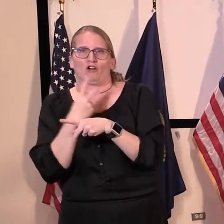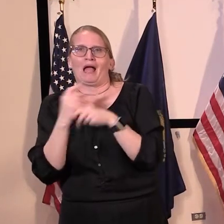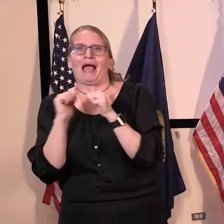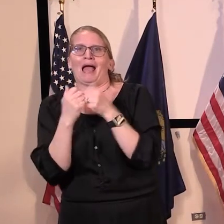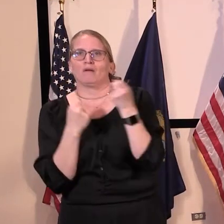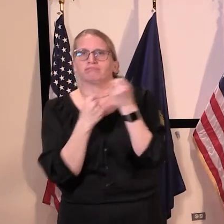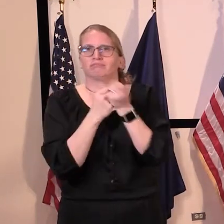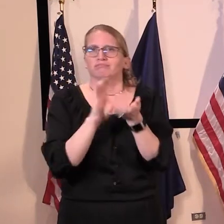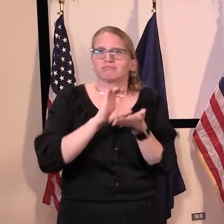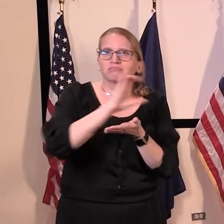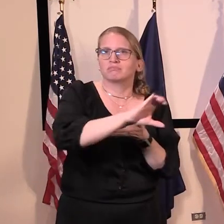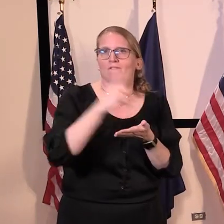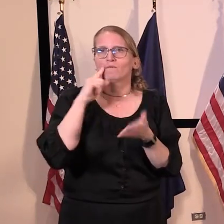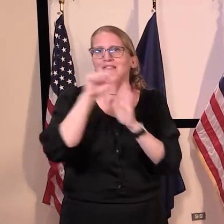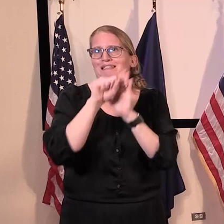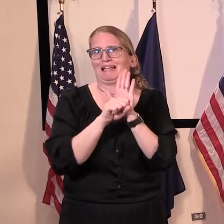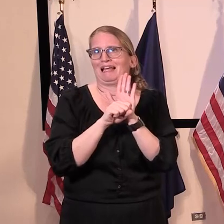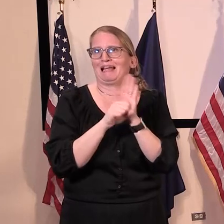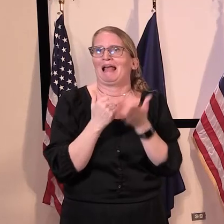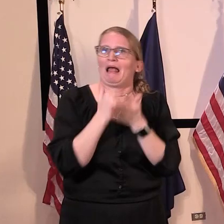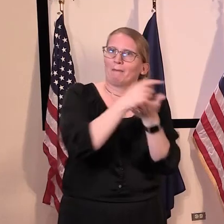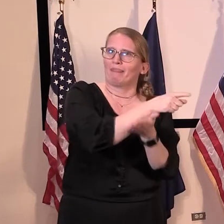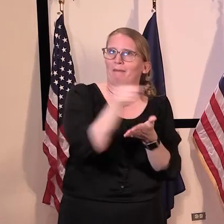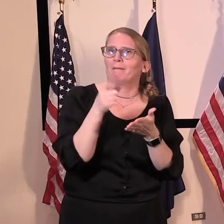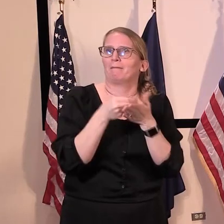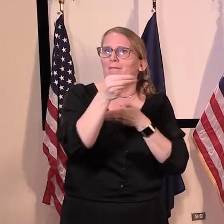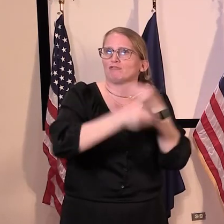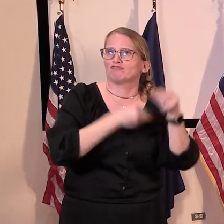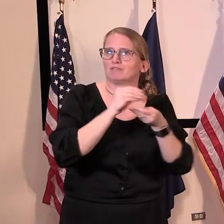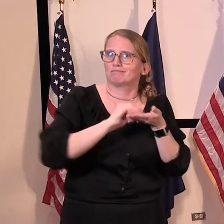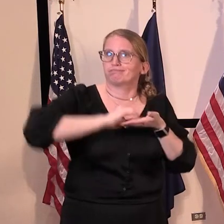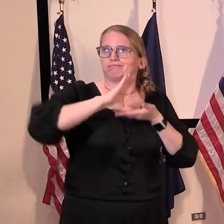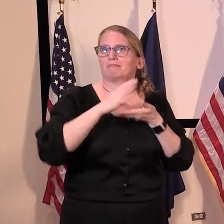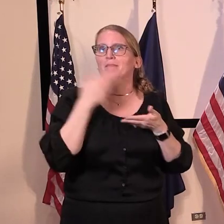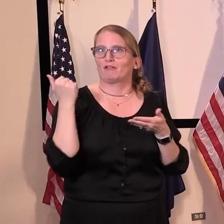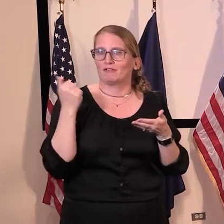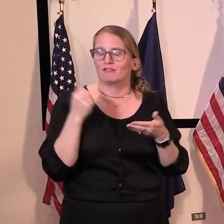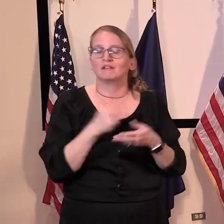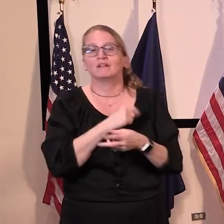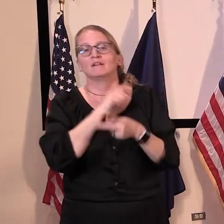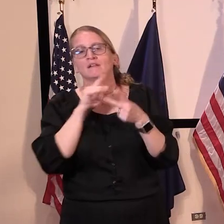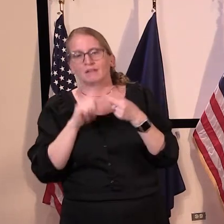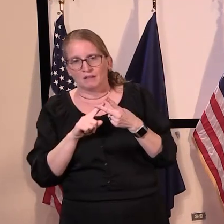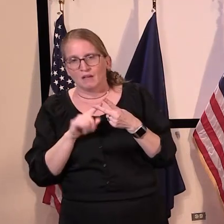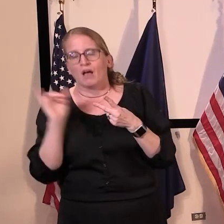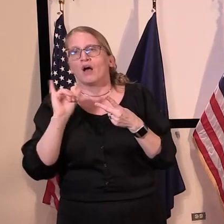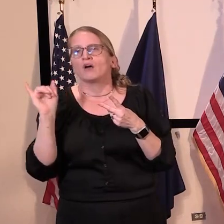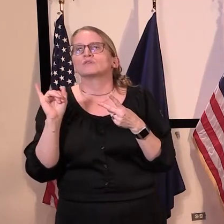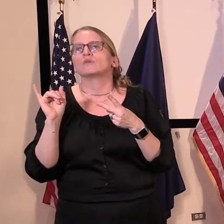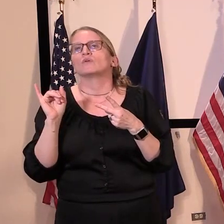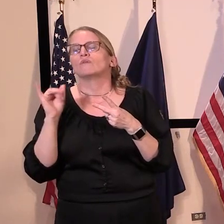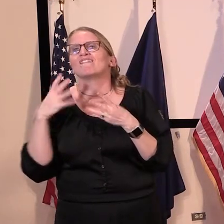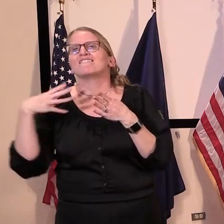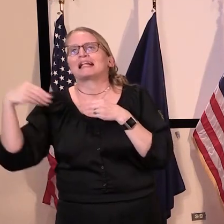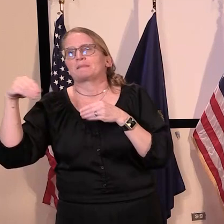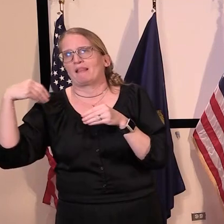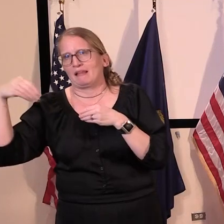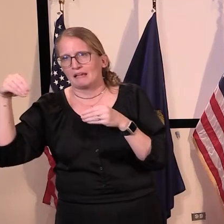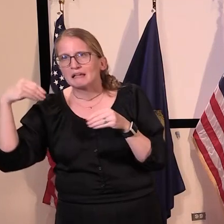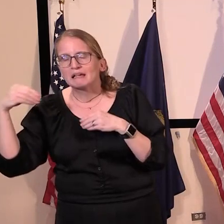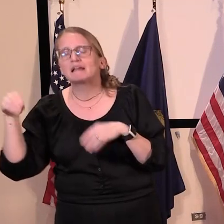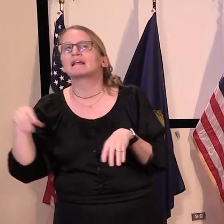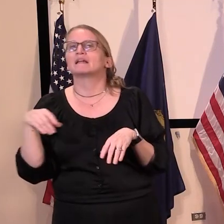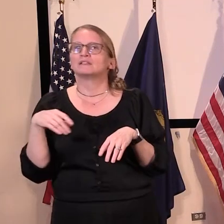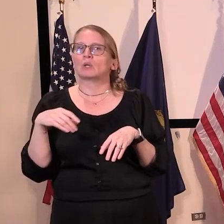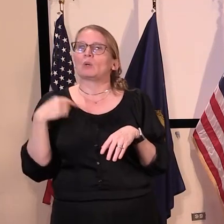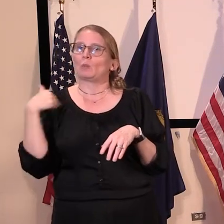B is flexibility so that the states, when they do get aid, can make some of these tough decisions that are better